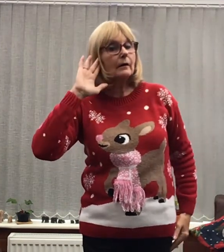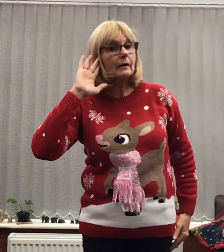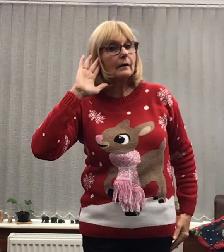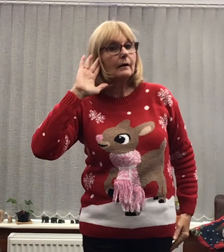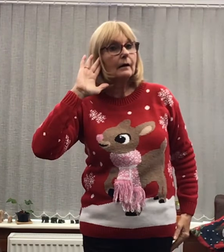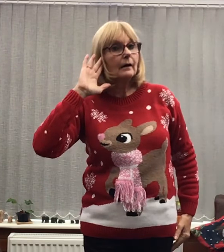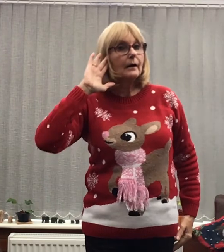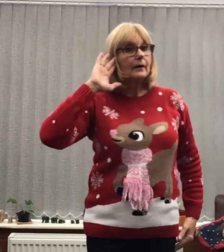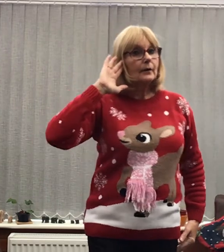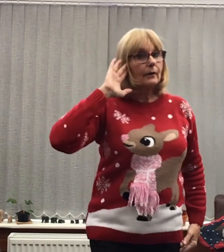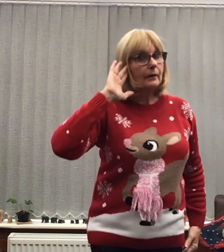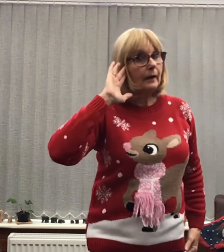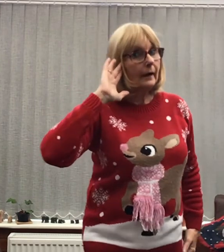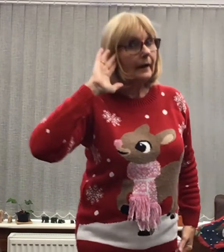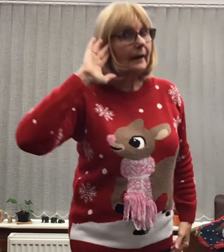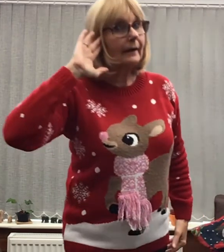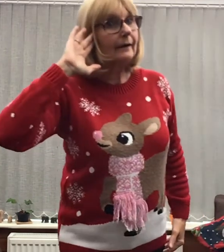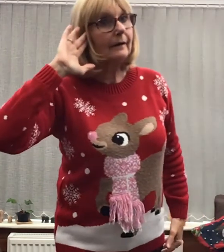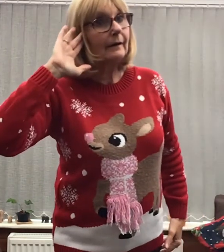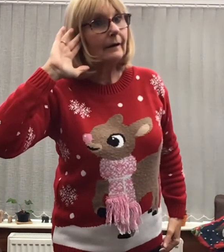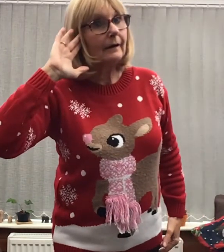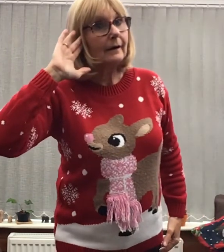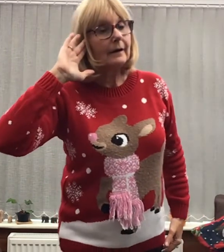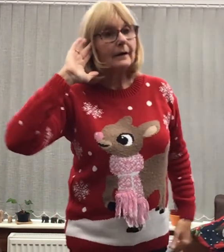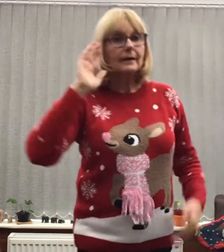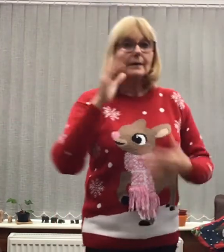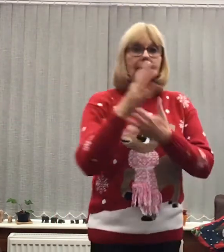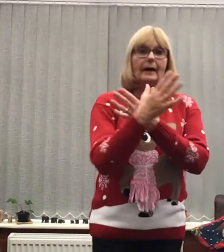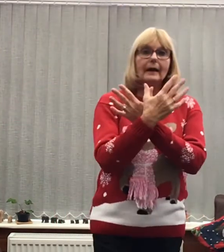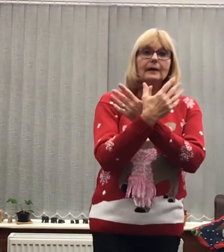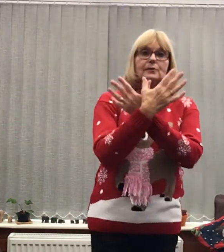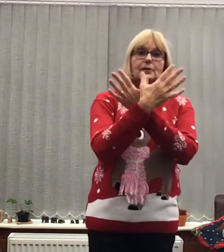Now Hear The Angels